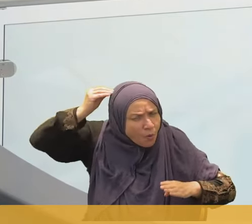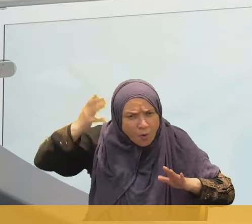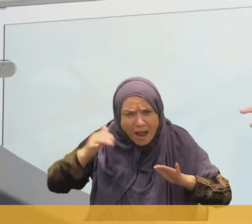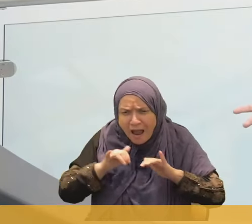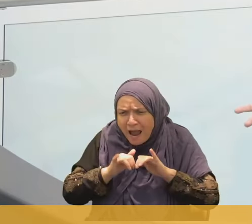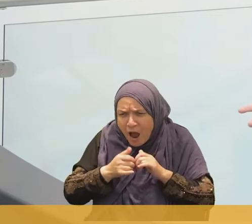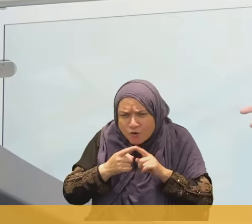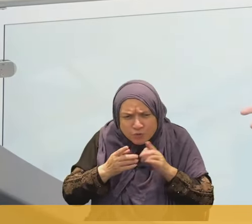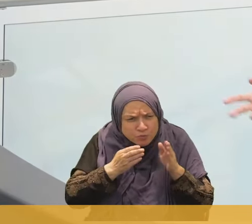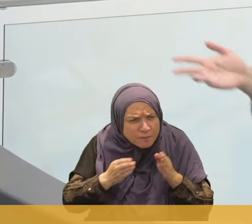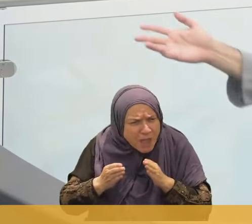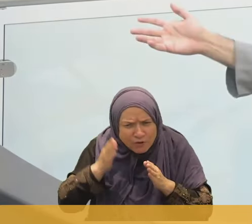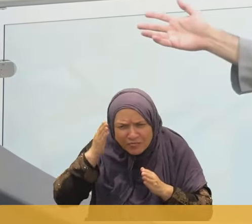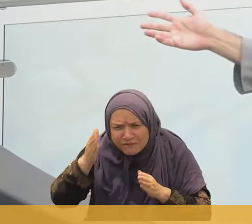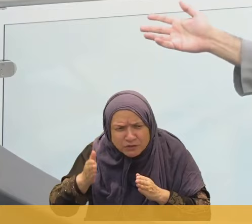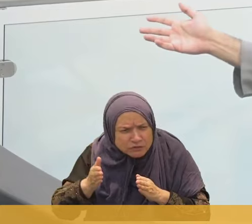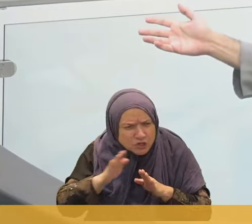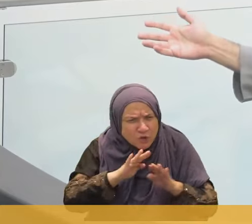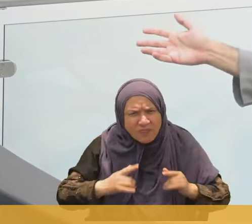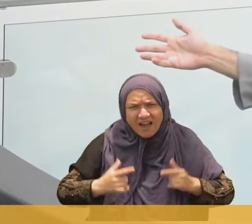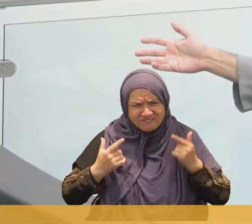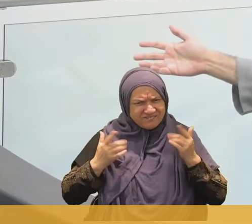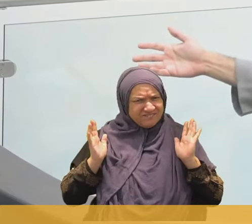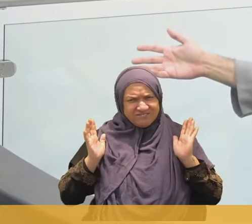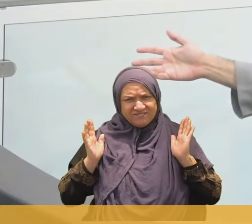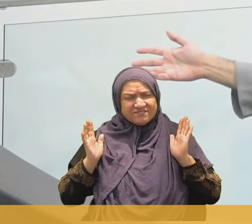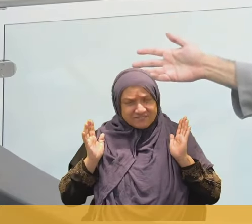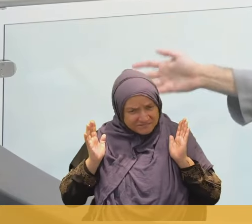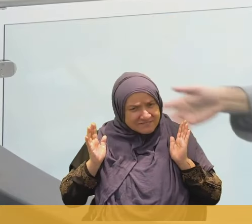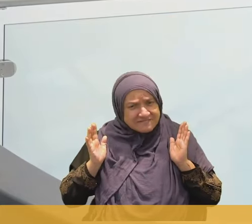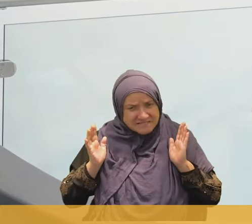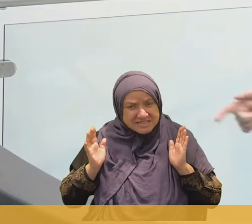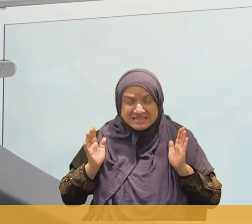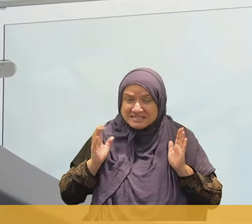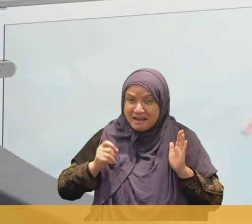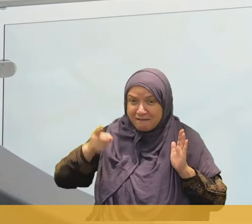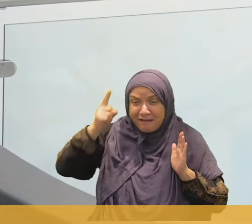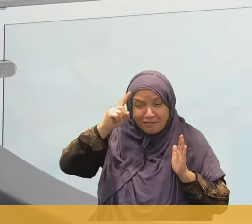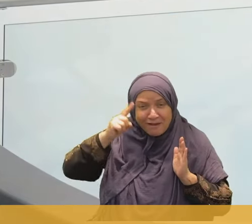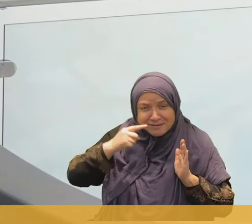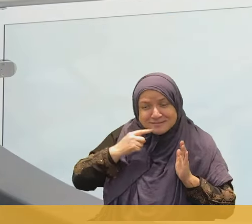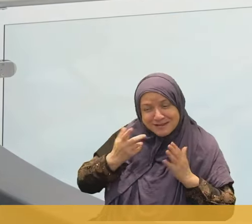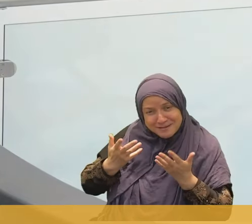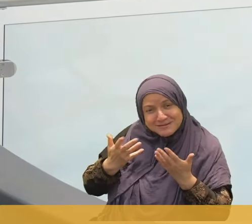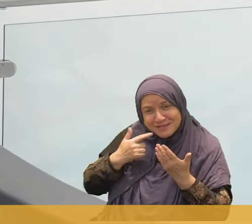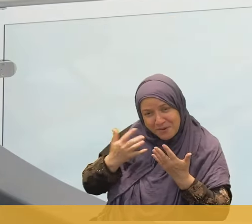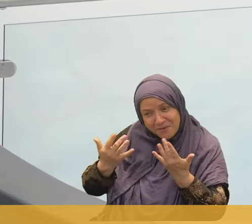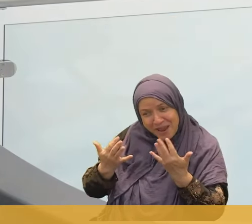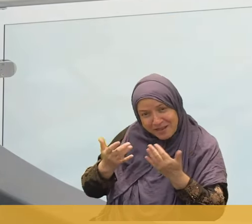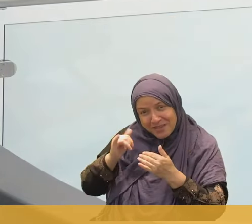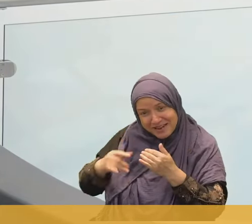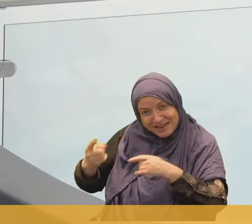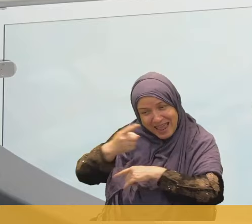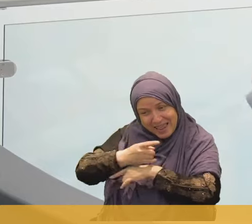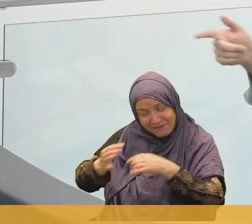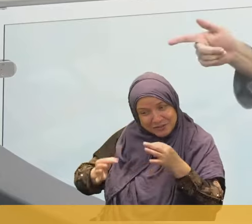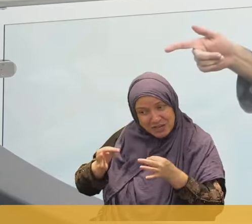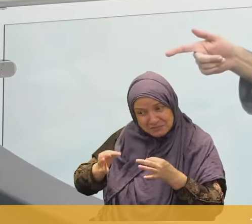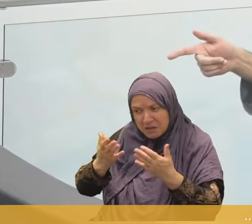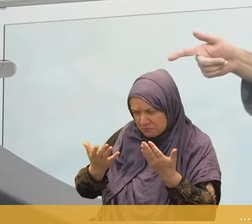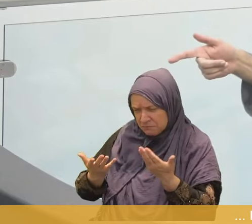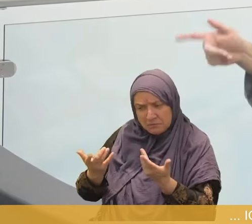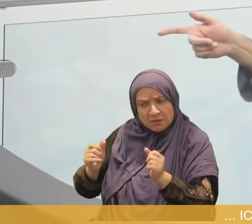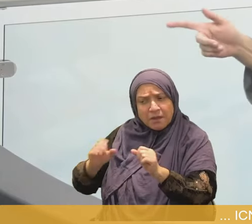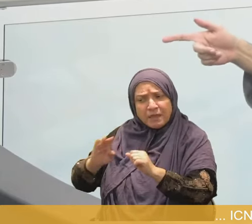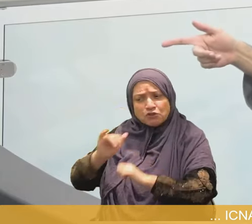subhanahu wa'ala is saying don't fool yourself. Day of Judgment is as close as tomorrow. IT guys, know Irving has a lot of IT guys. When you have a